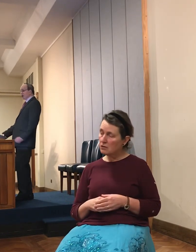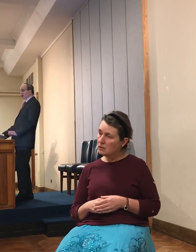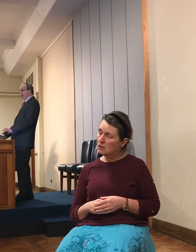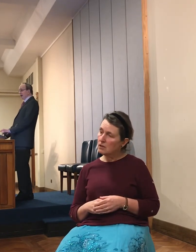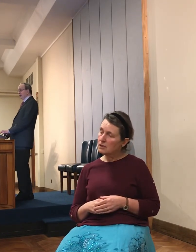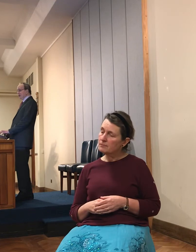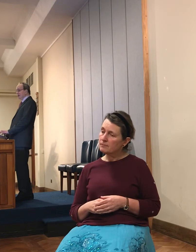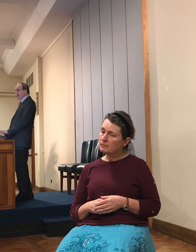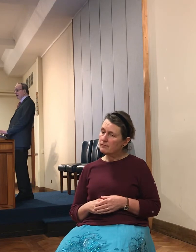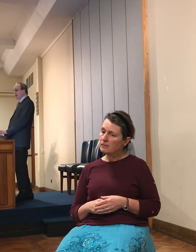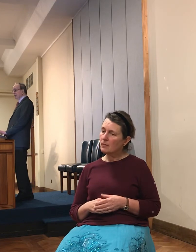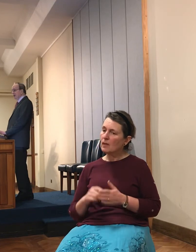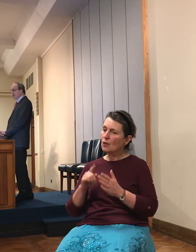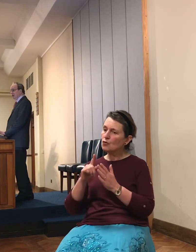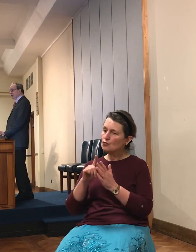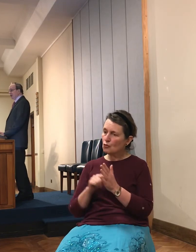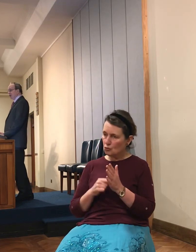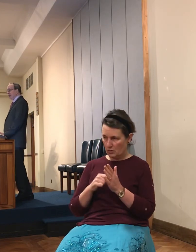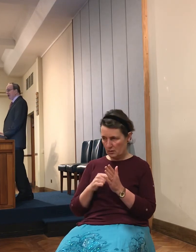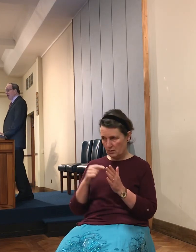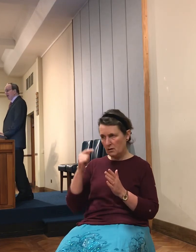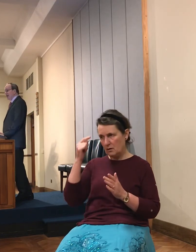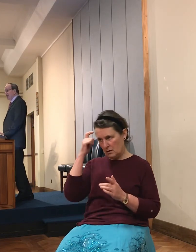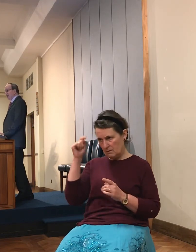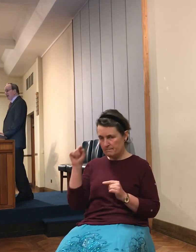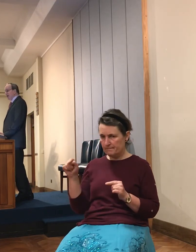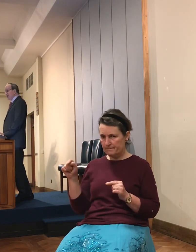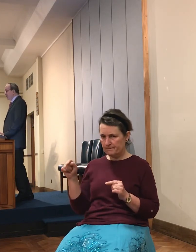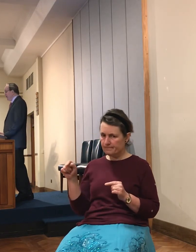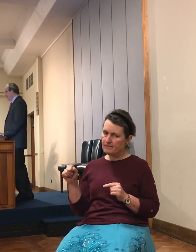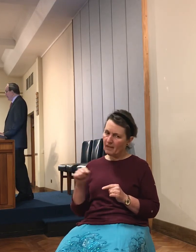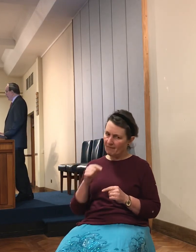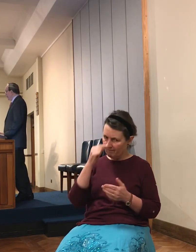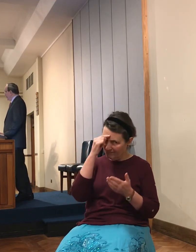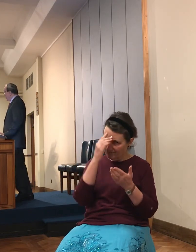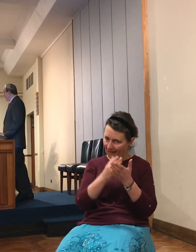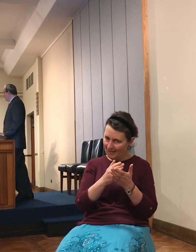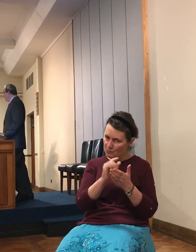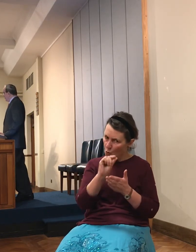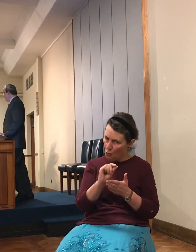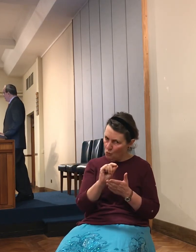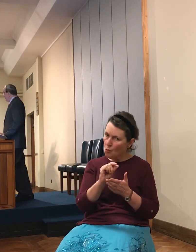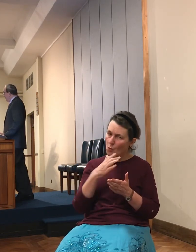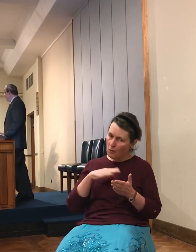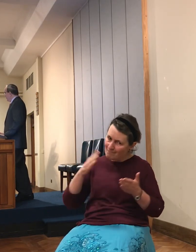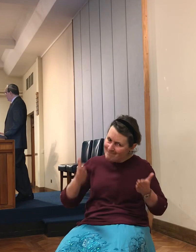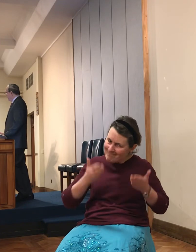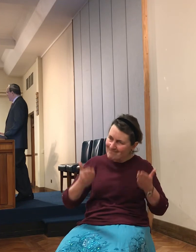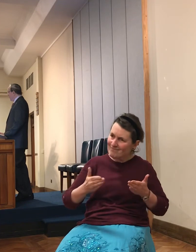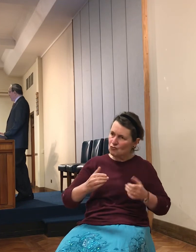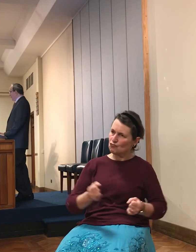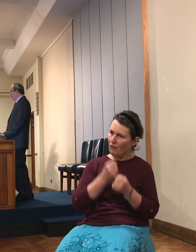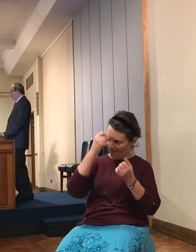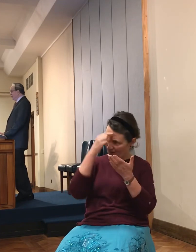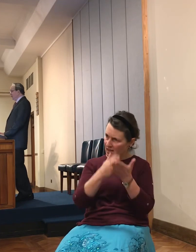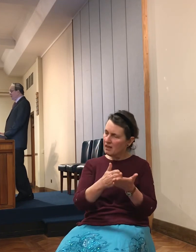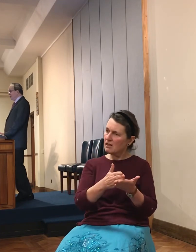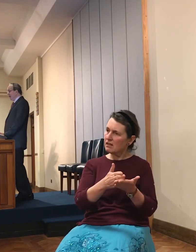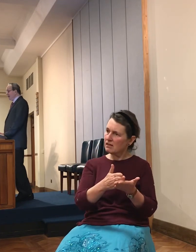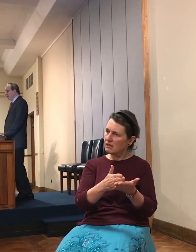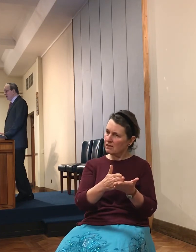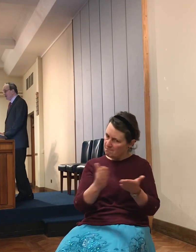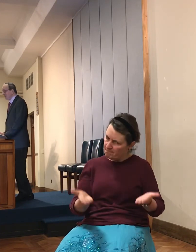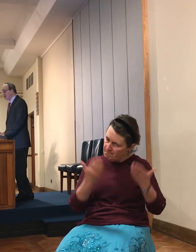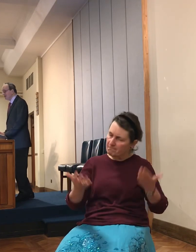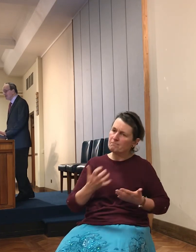Joshua has in mind the strengthening but their faith and courage. He is an